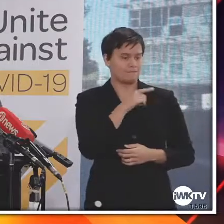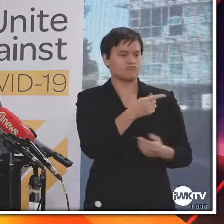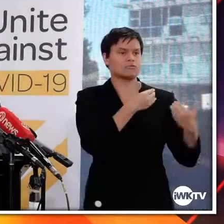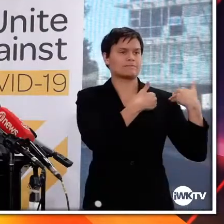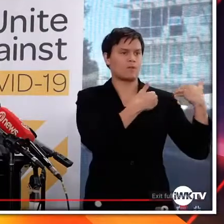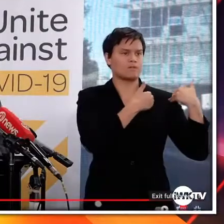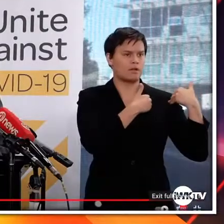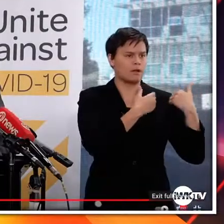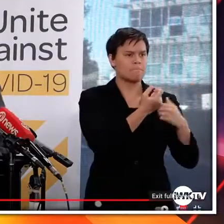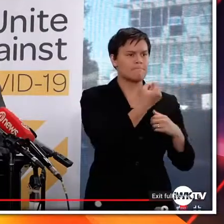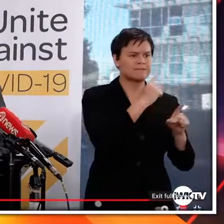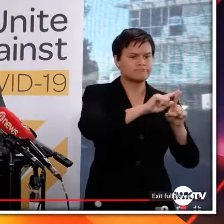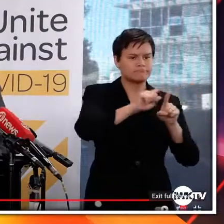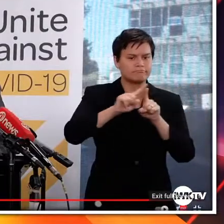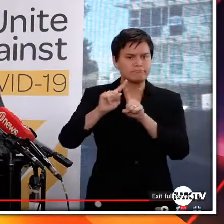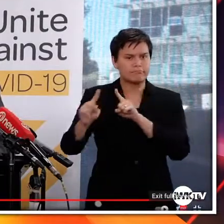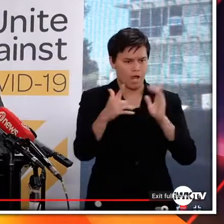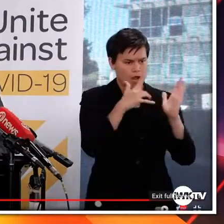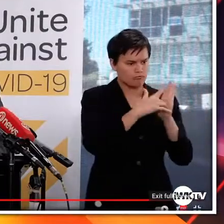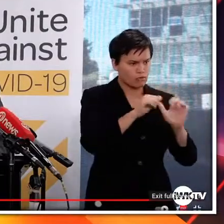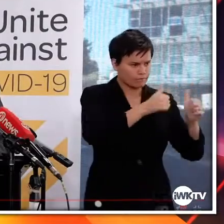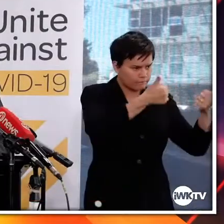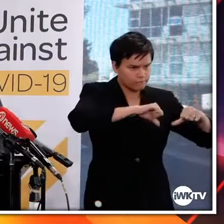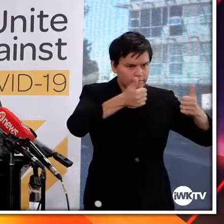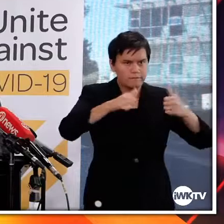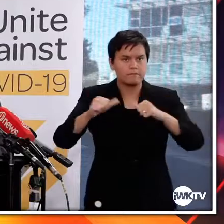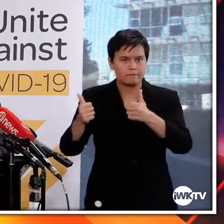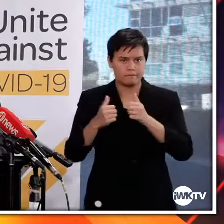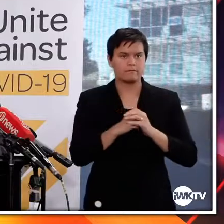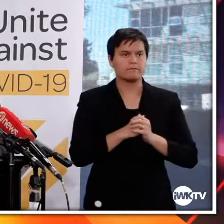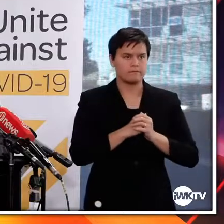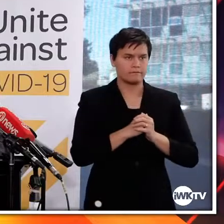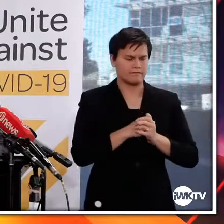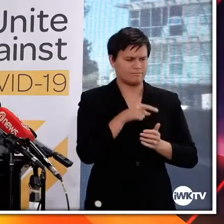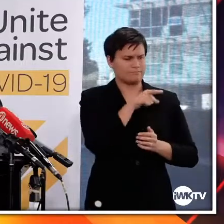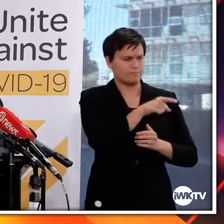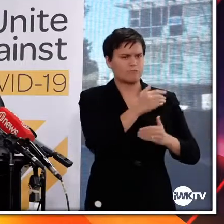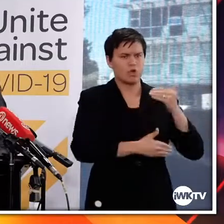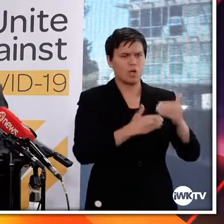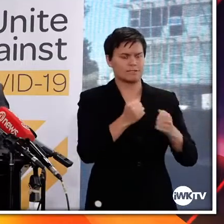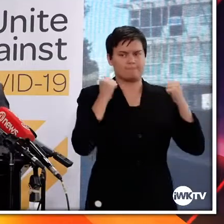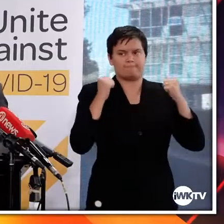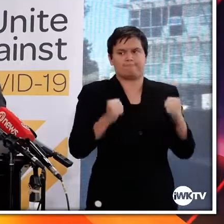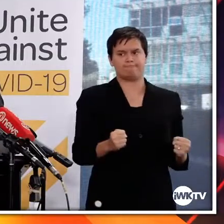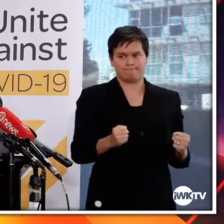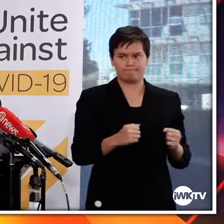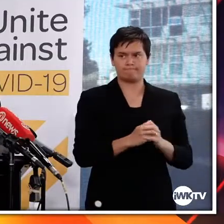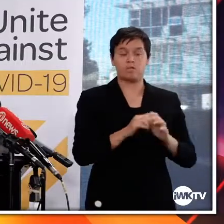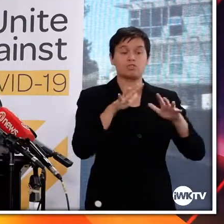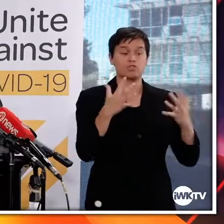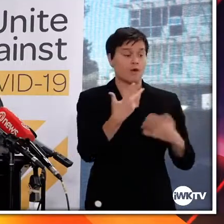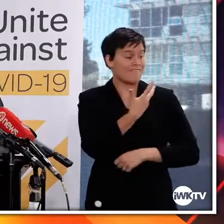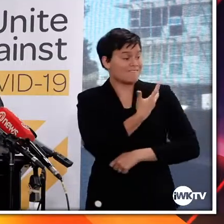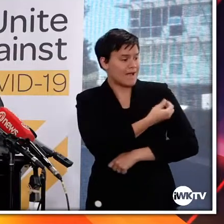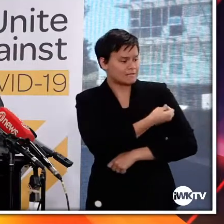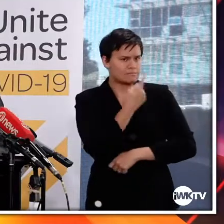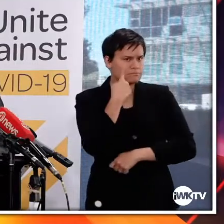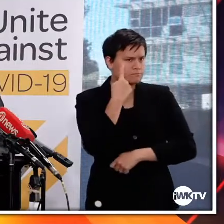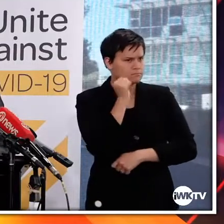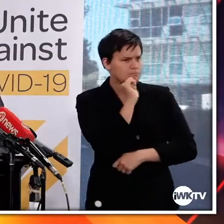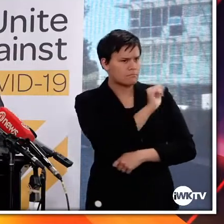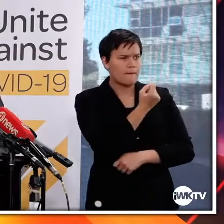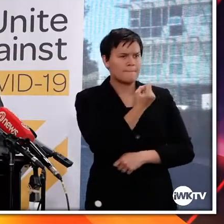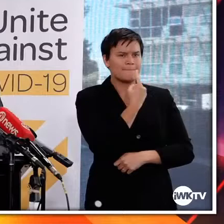Staff there have worked for many months to assess clinical trial data and more recently they've been able to draw on the